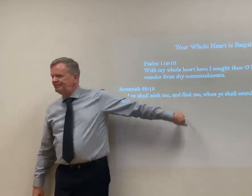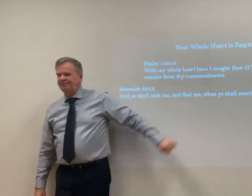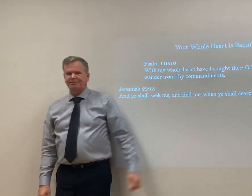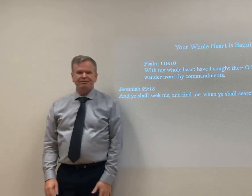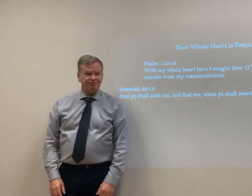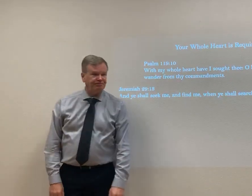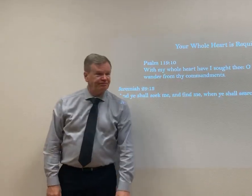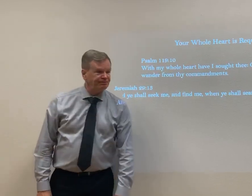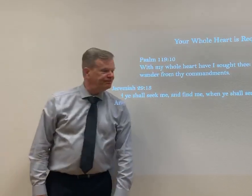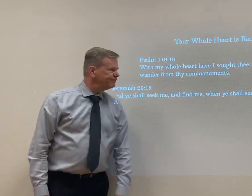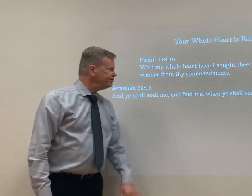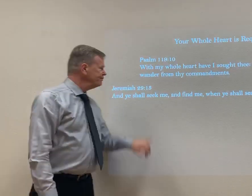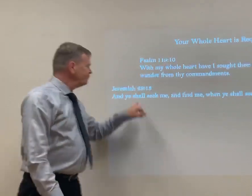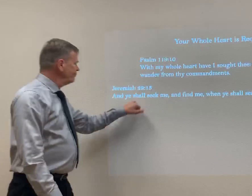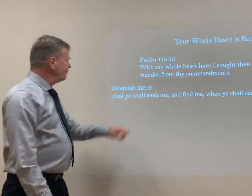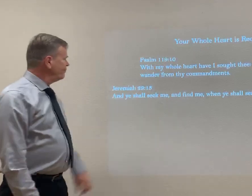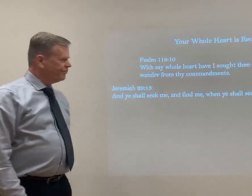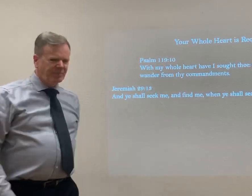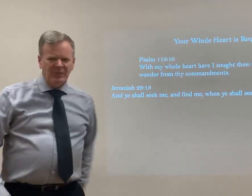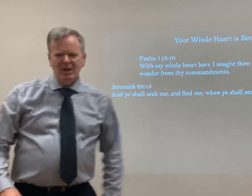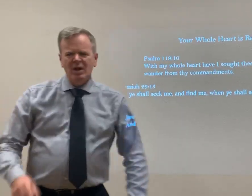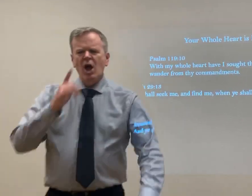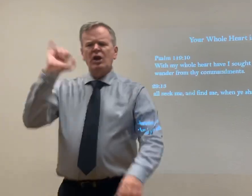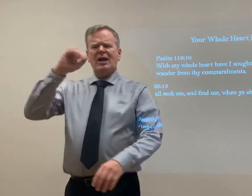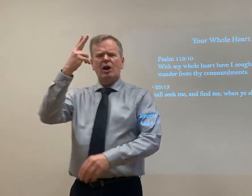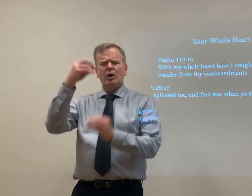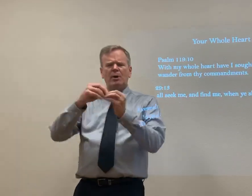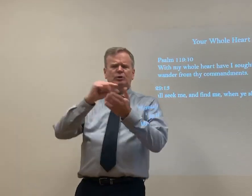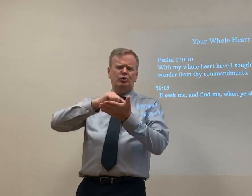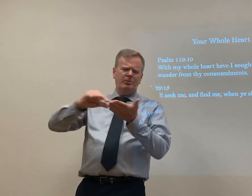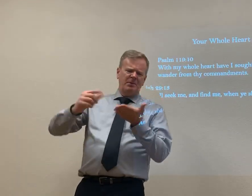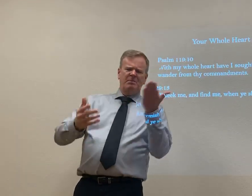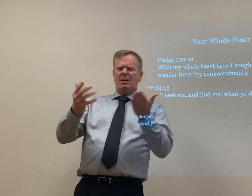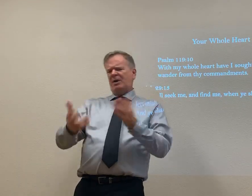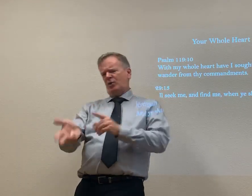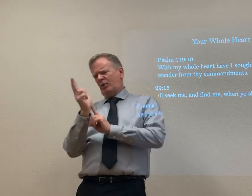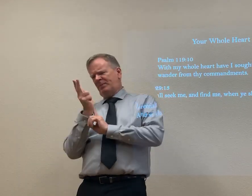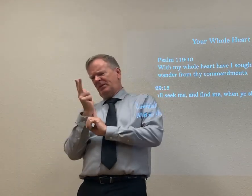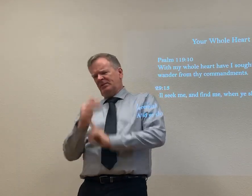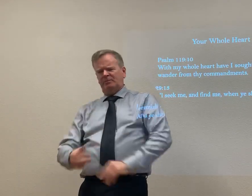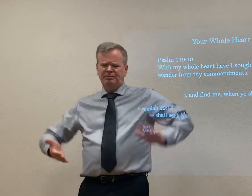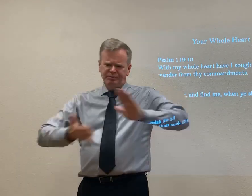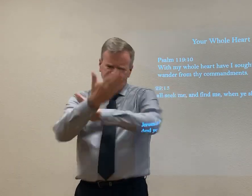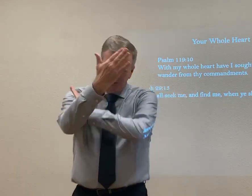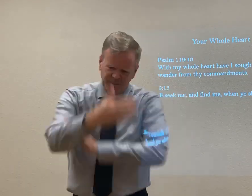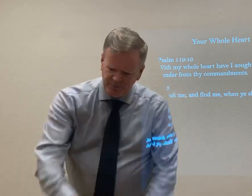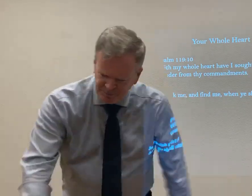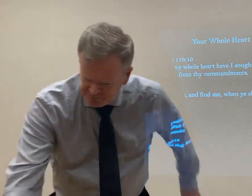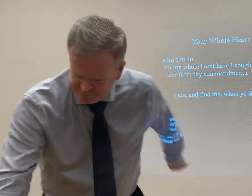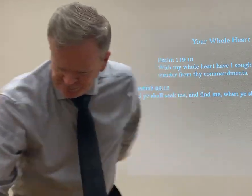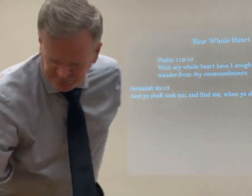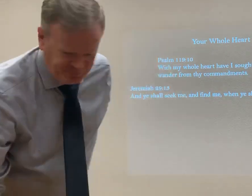It's a wonderful portion of Scripture here. I've got two more Scriptures. Maybe a few more minutes. then we'll be good to go.